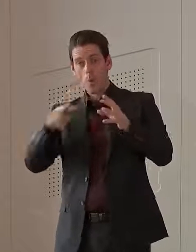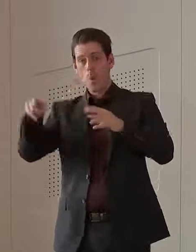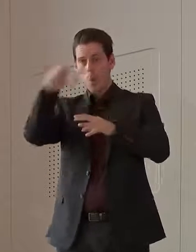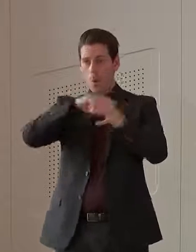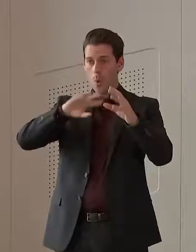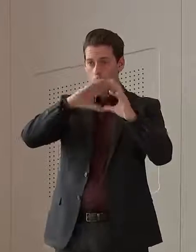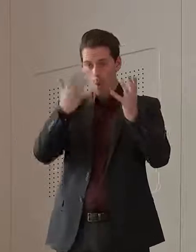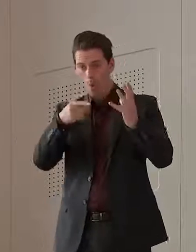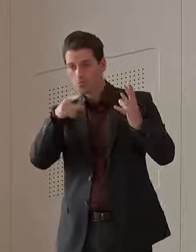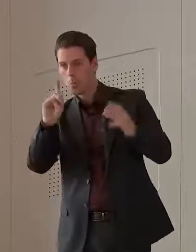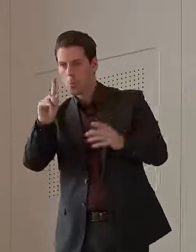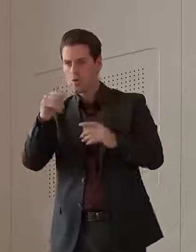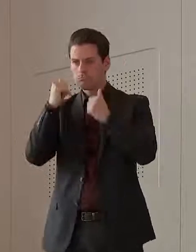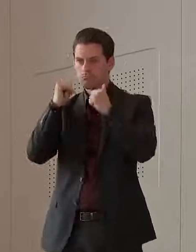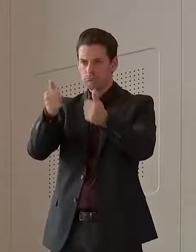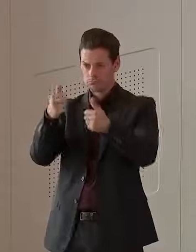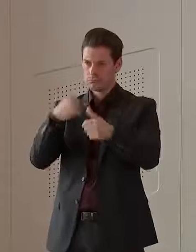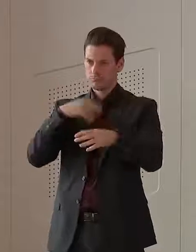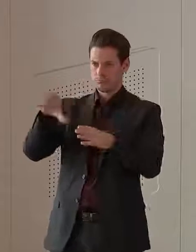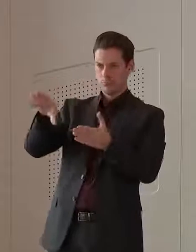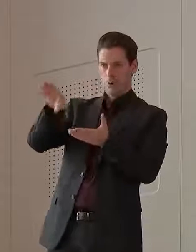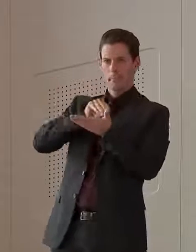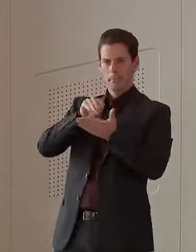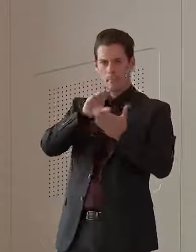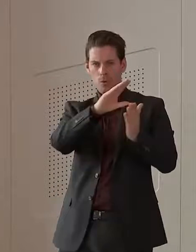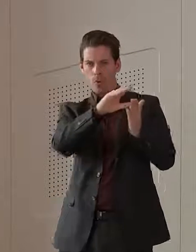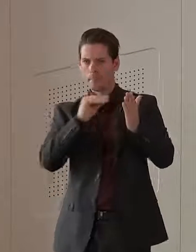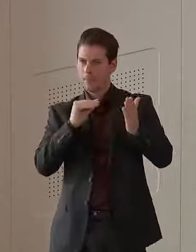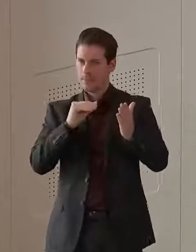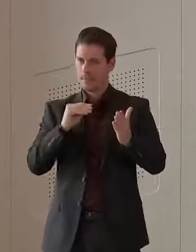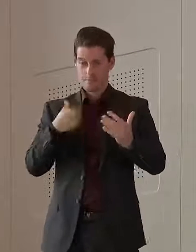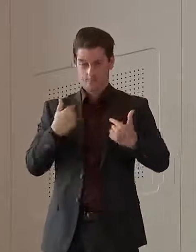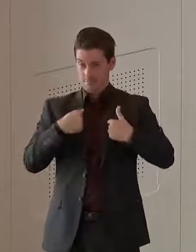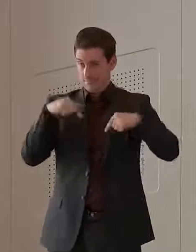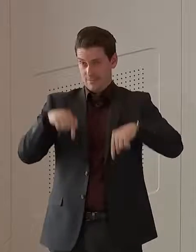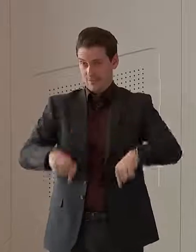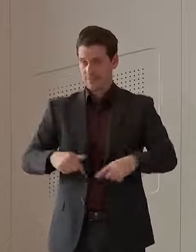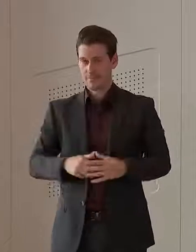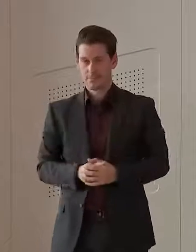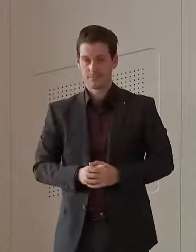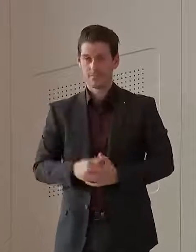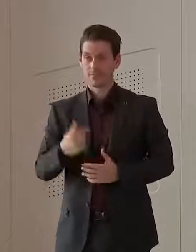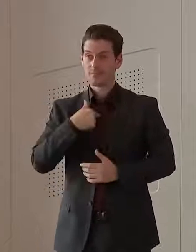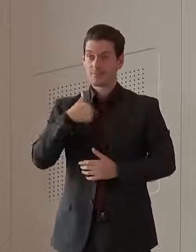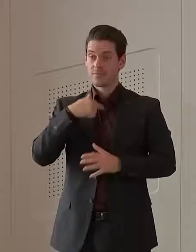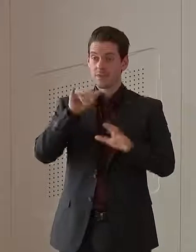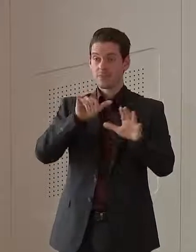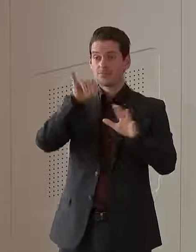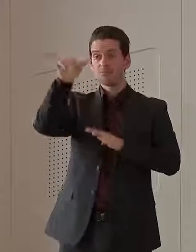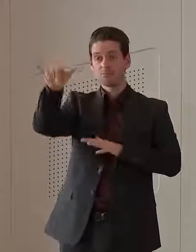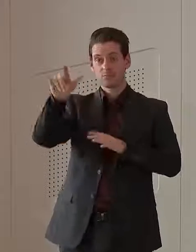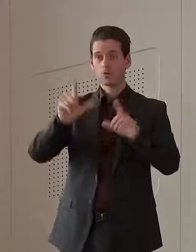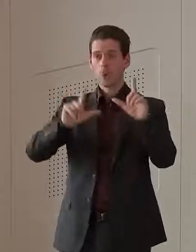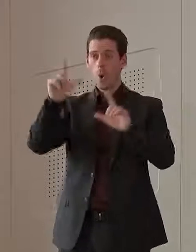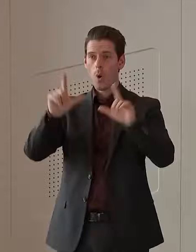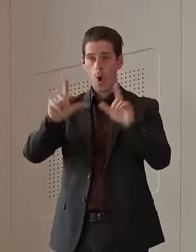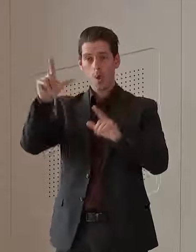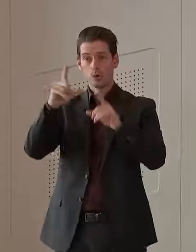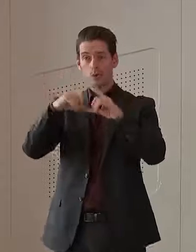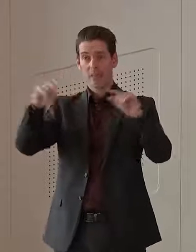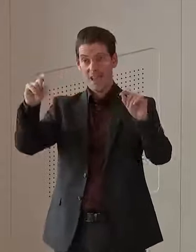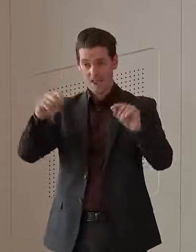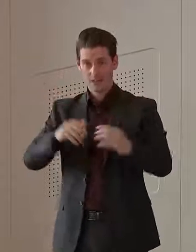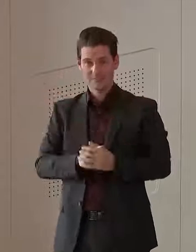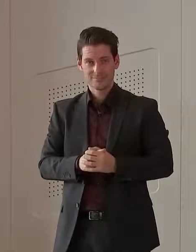and incorporate that into our practices. And that's exactly what we're trying to do. I mean, when I was over in Tokyo, people could not believe